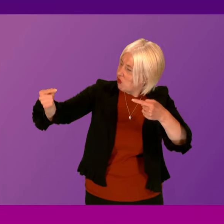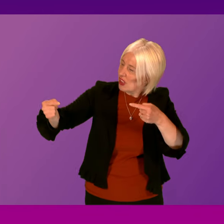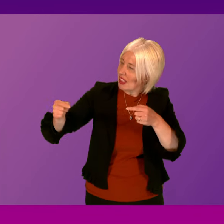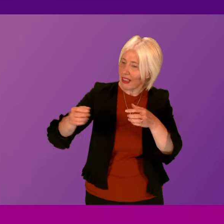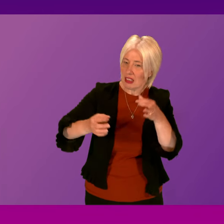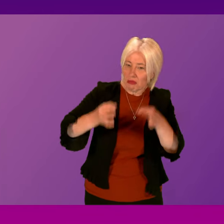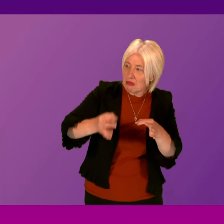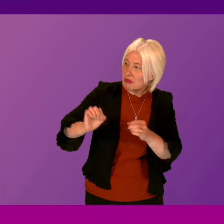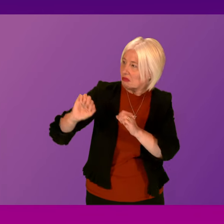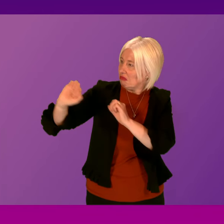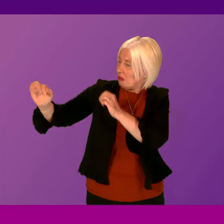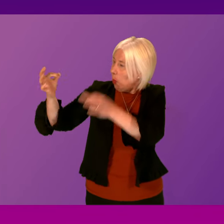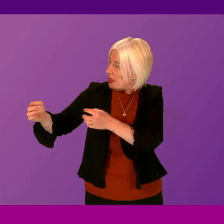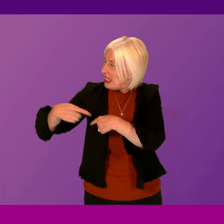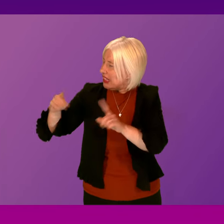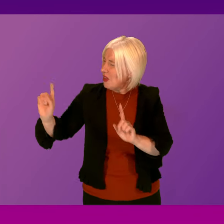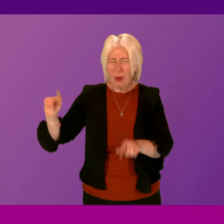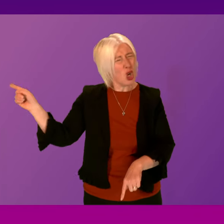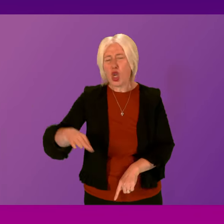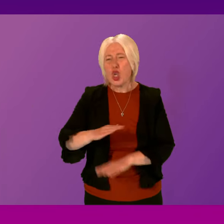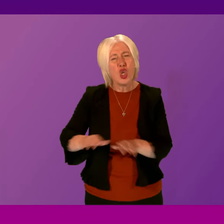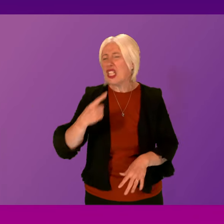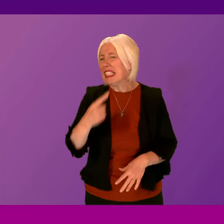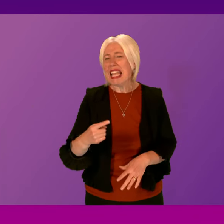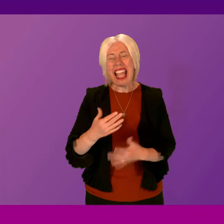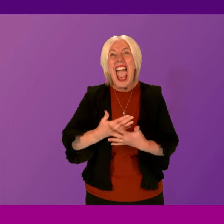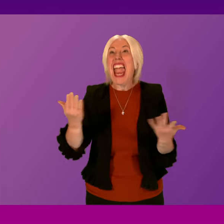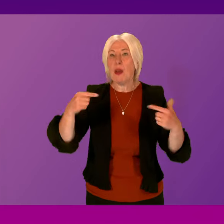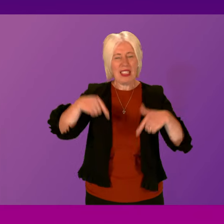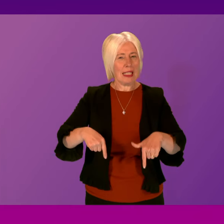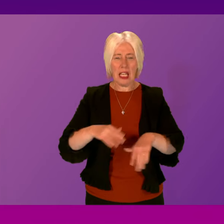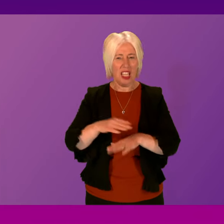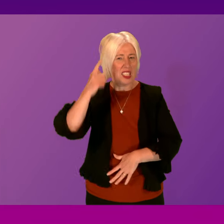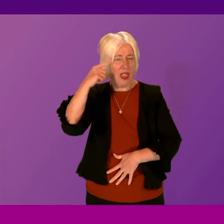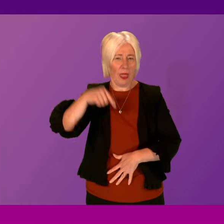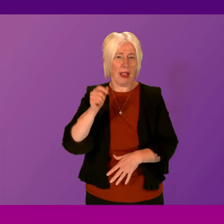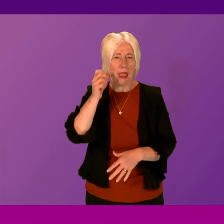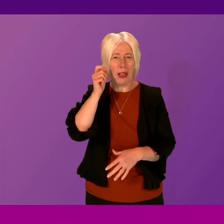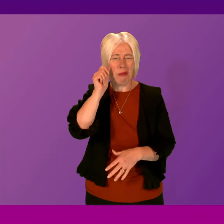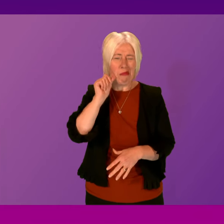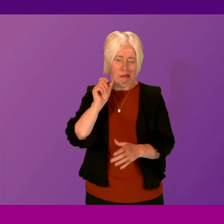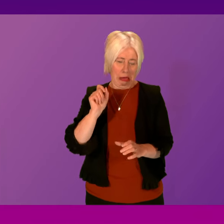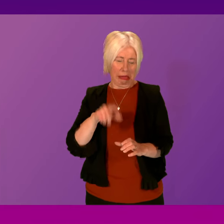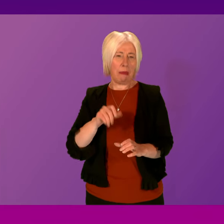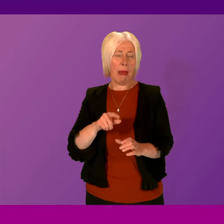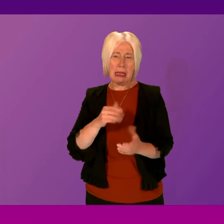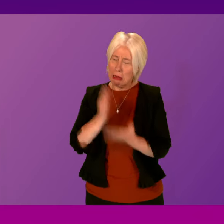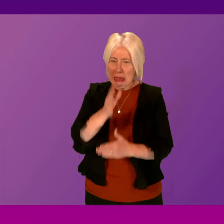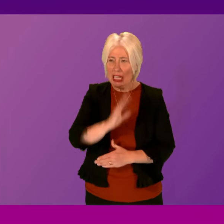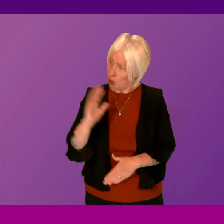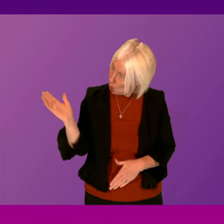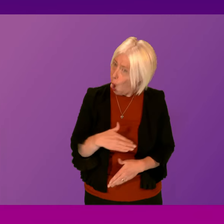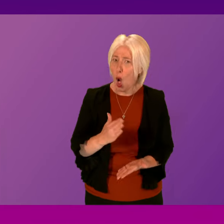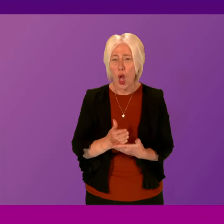with Russell Findlay that he should not be suggesting that anybody in this chamber does not take spiking seriously. We all take spiking seriously.